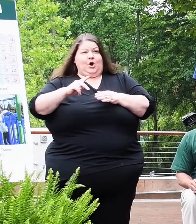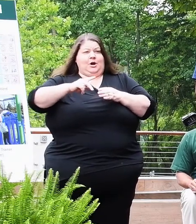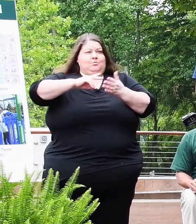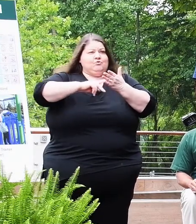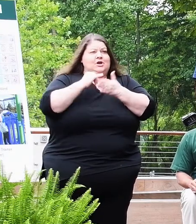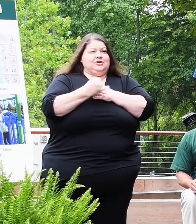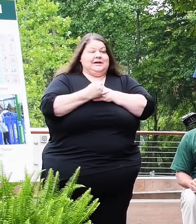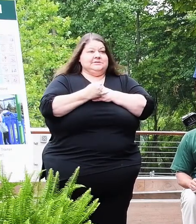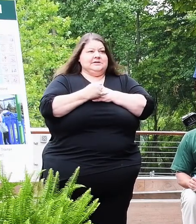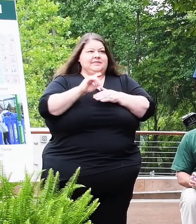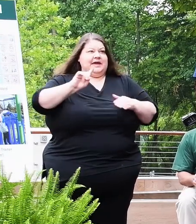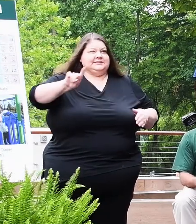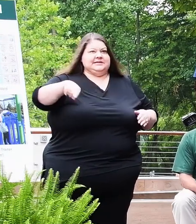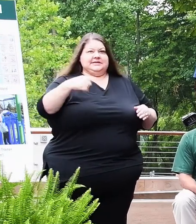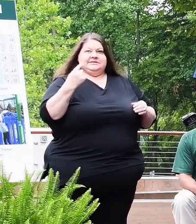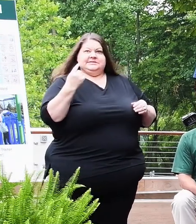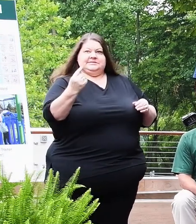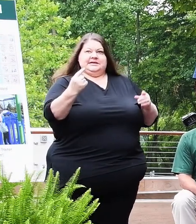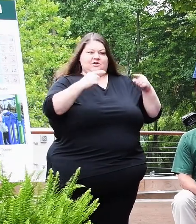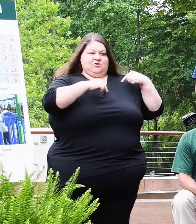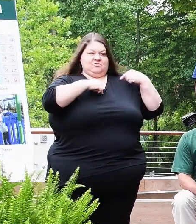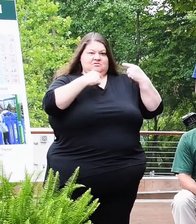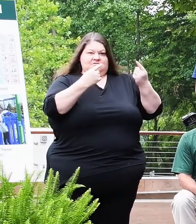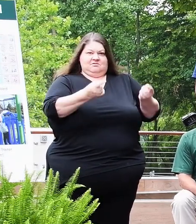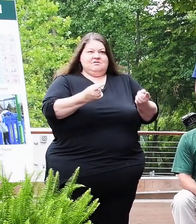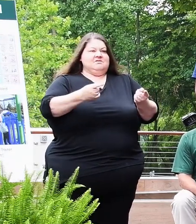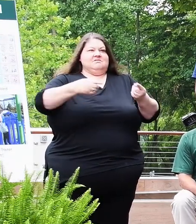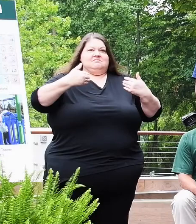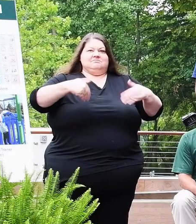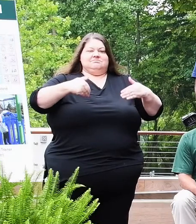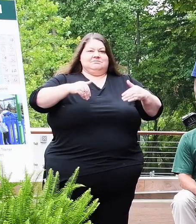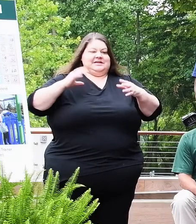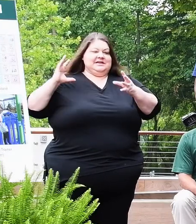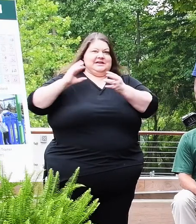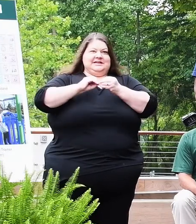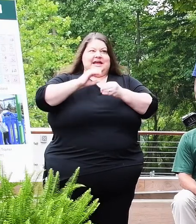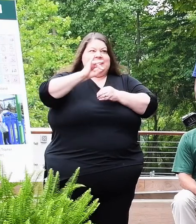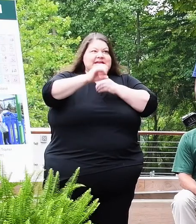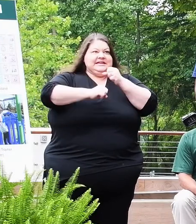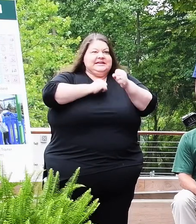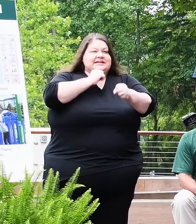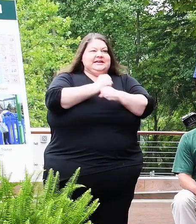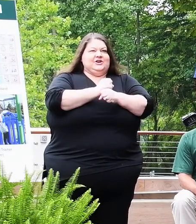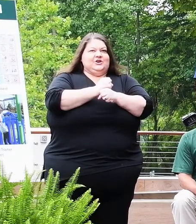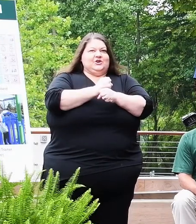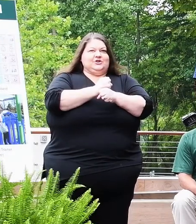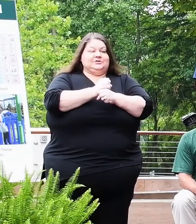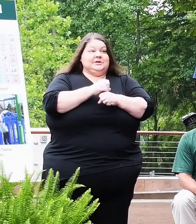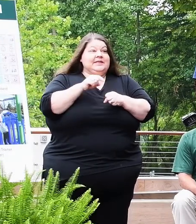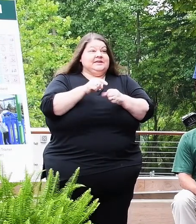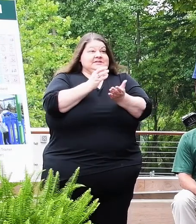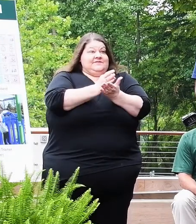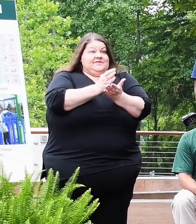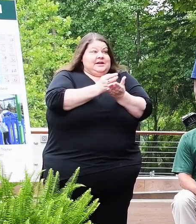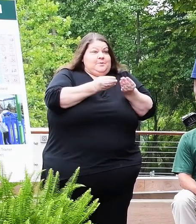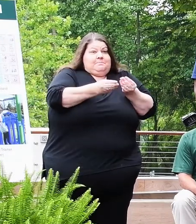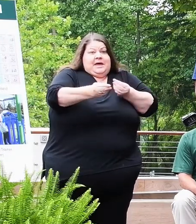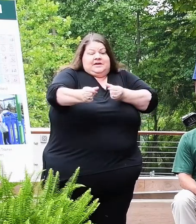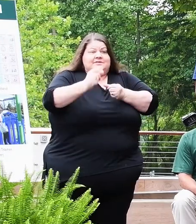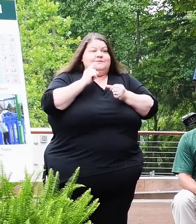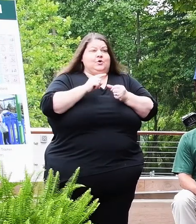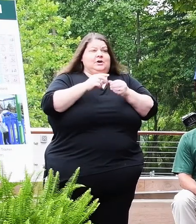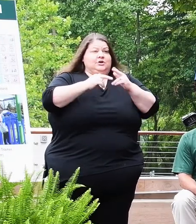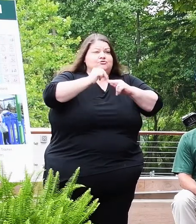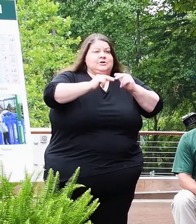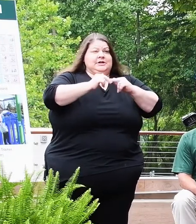in Howard County in approximately eight years. This funding will support everything from construction, a parking